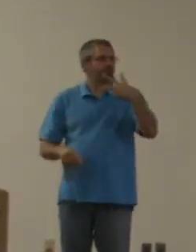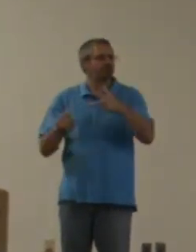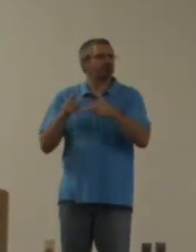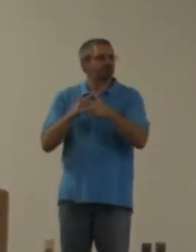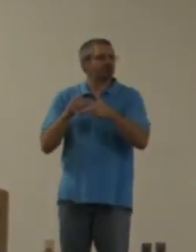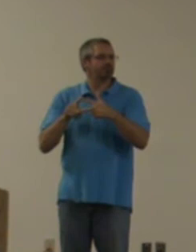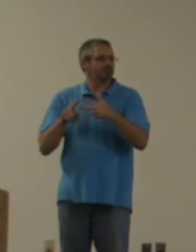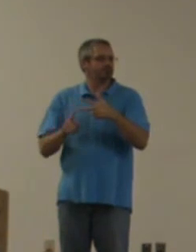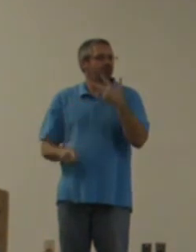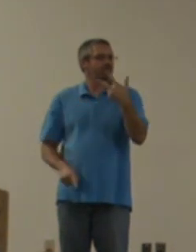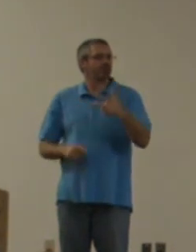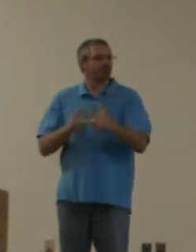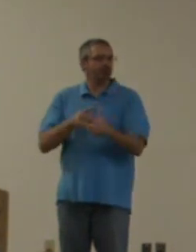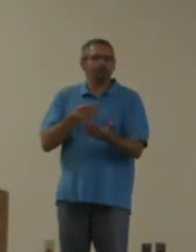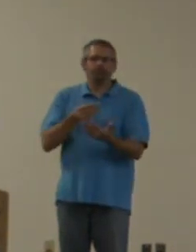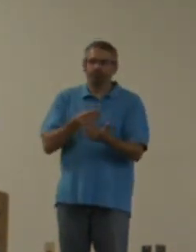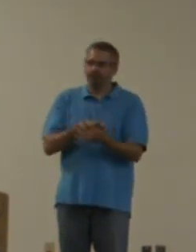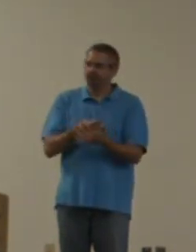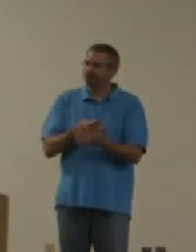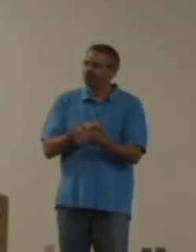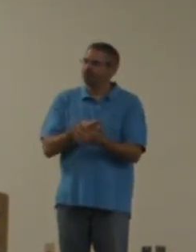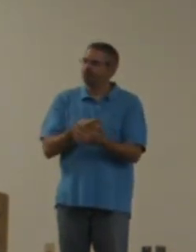In America, these are three of our weaknesses. Money.